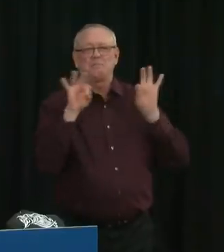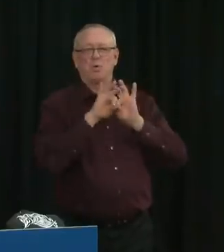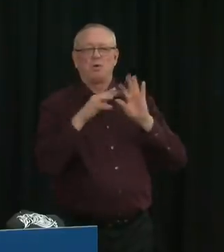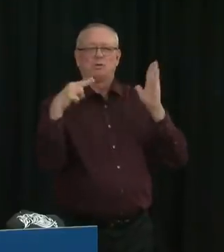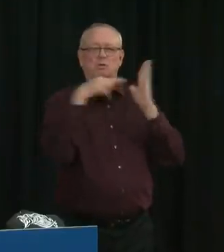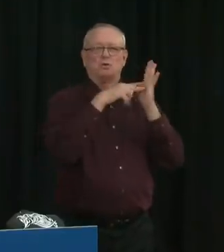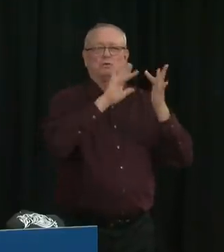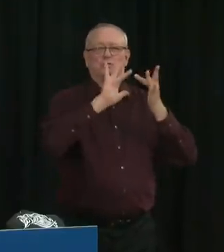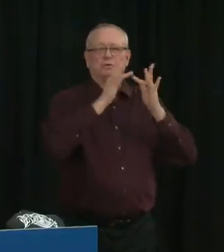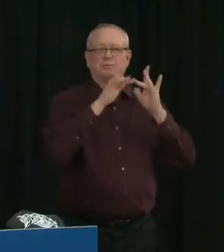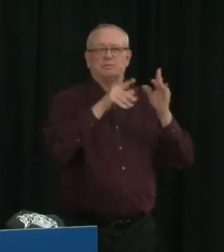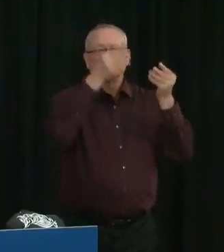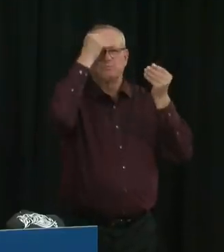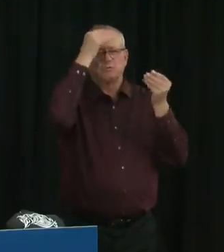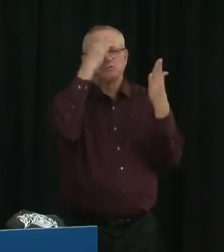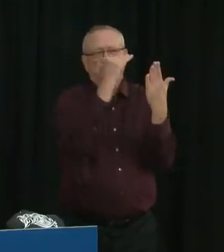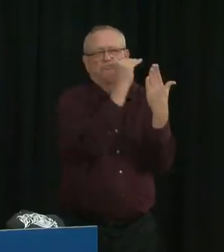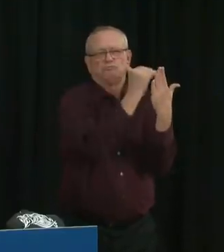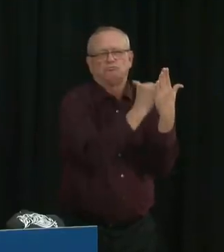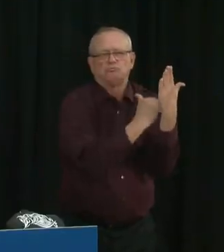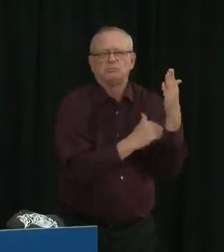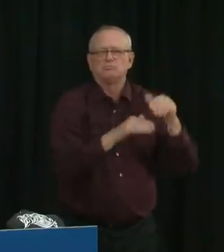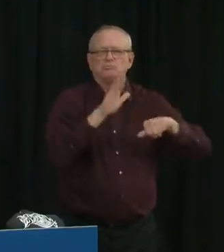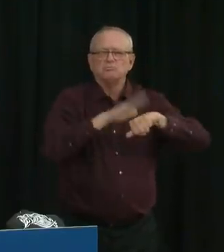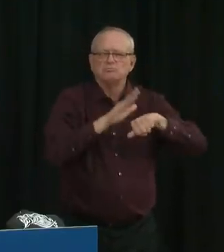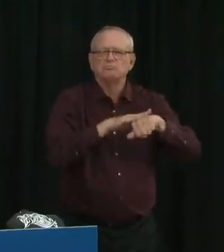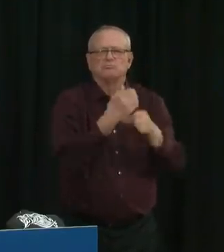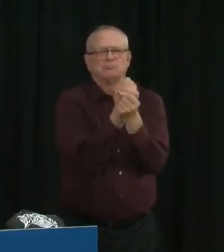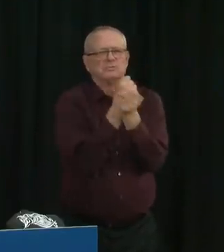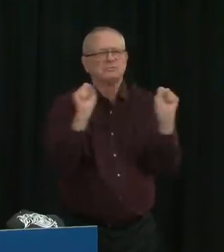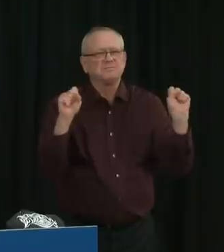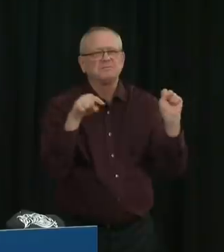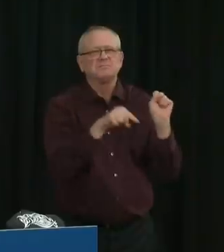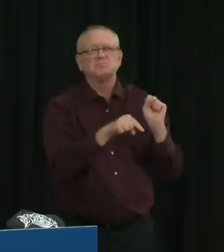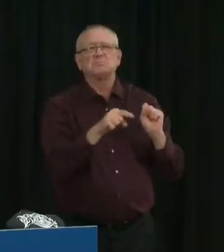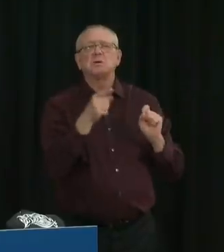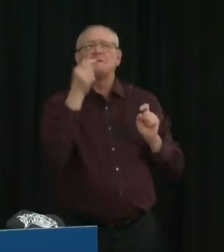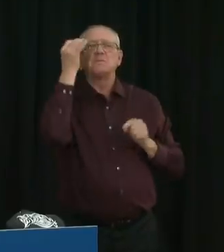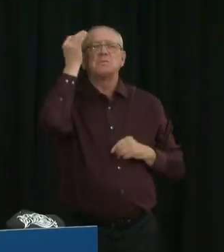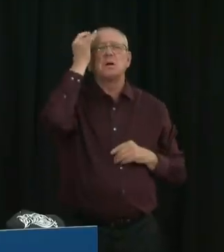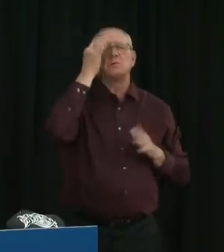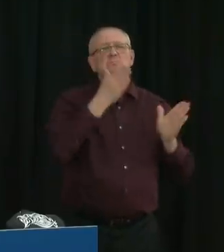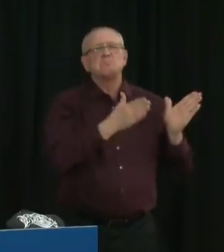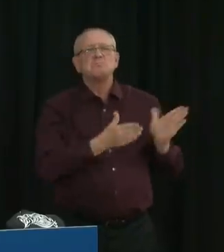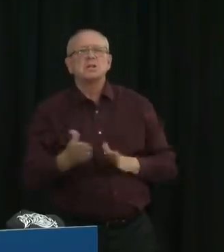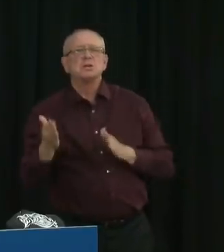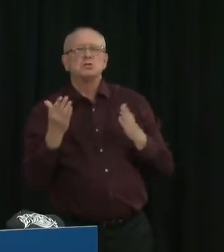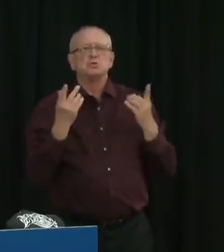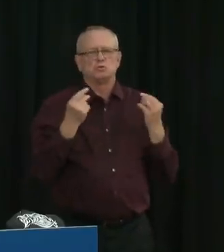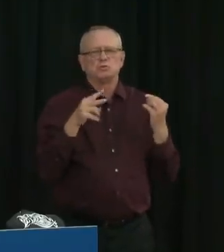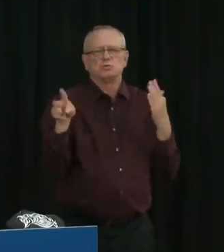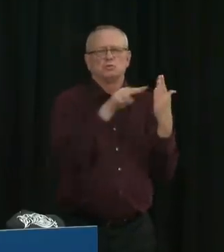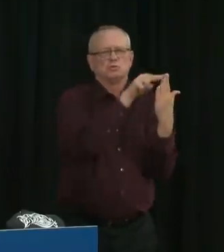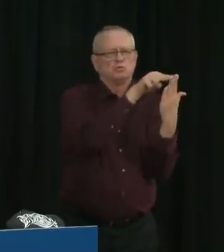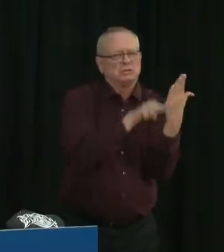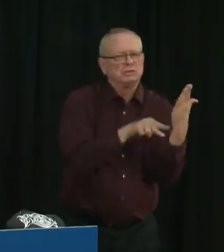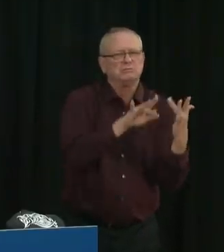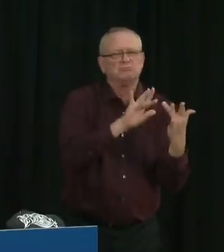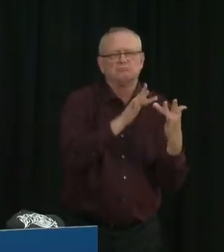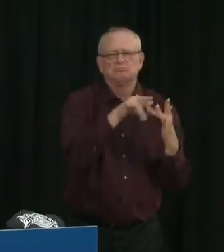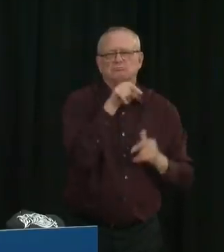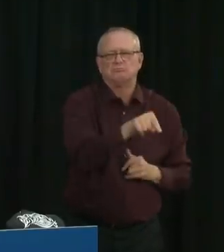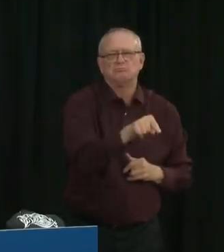safe. I'd encourage anyone who is planning activities to review this information. However, there are a few key